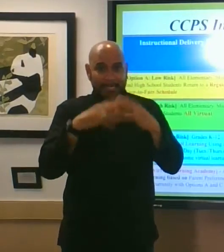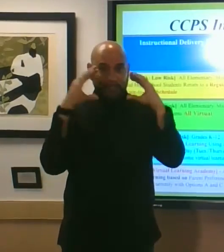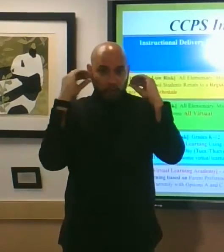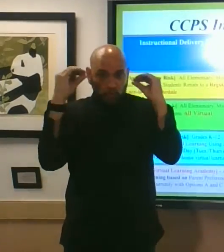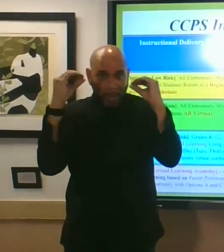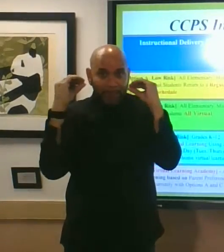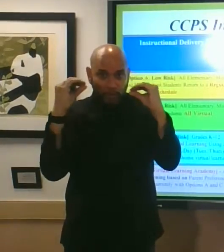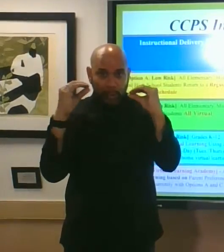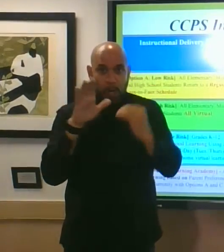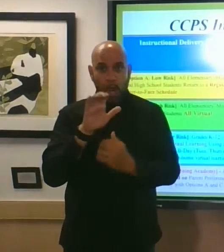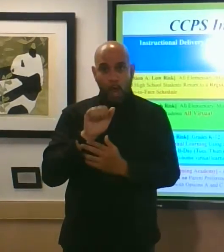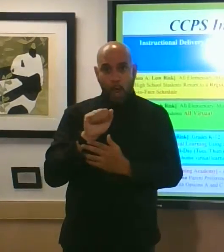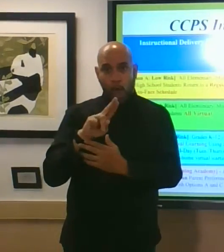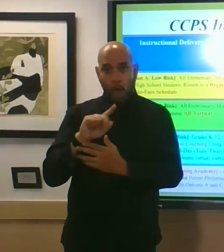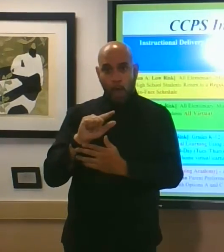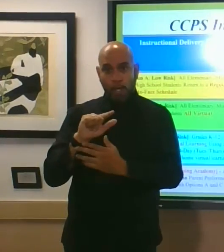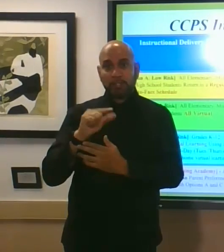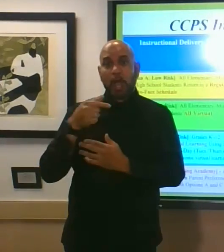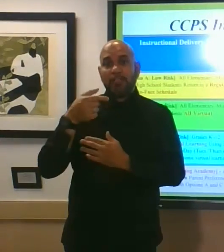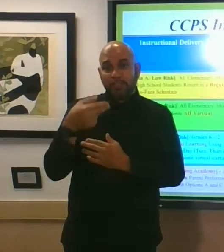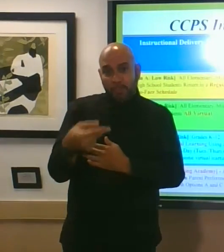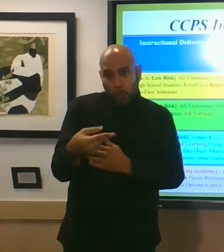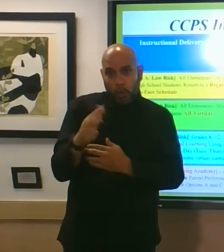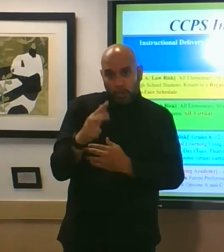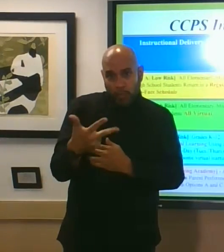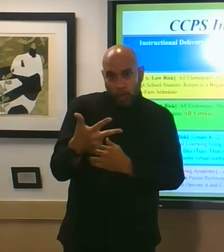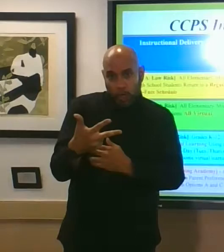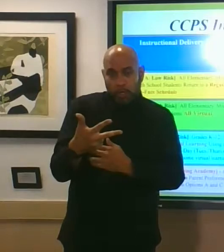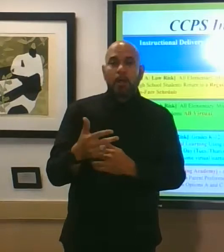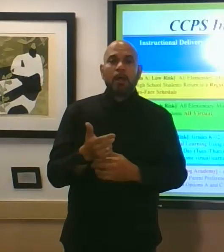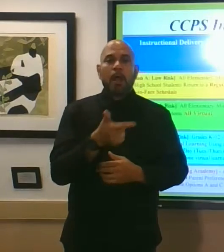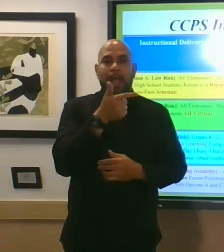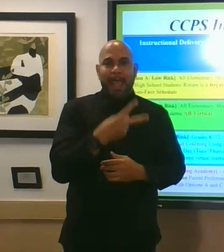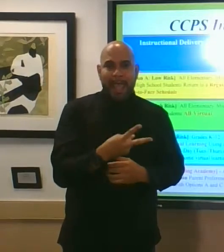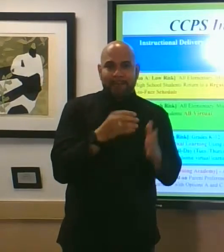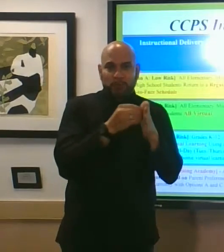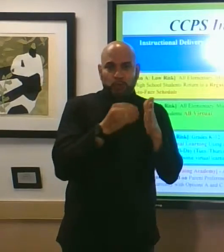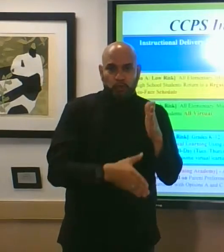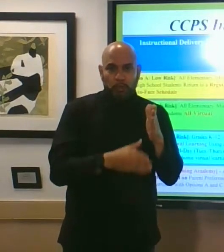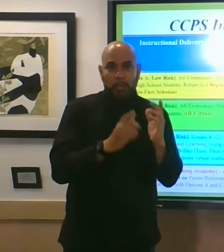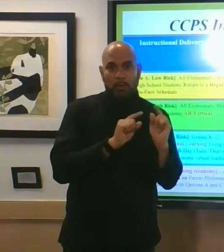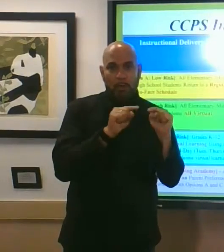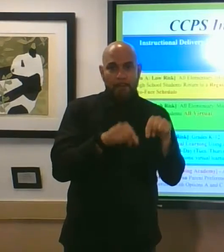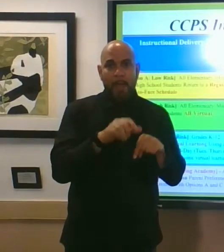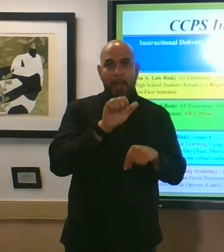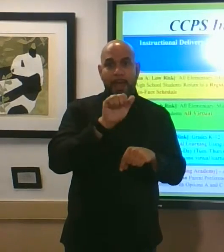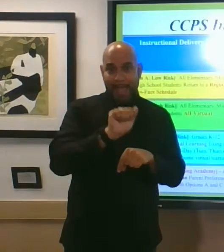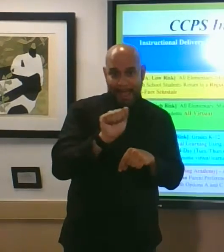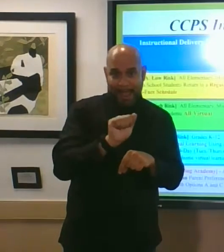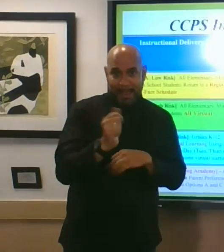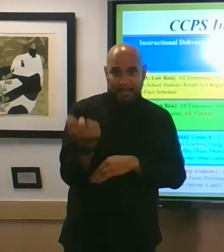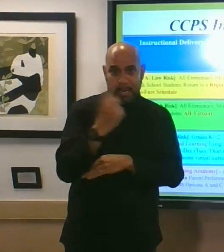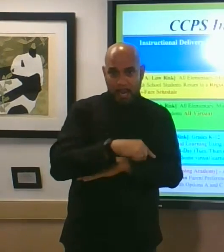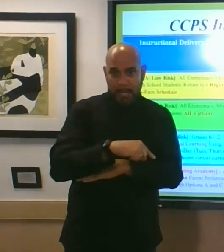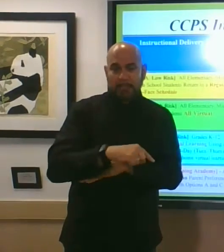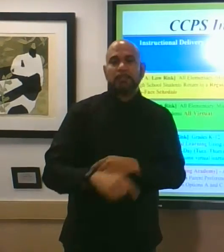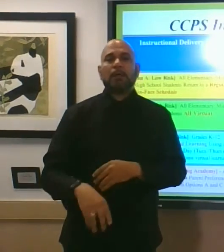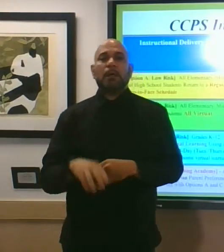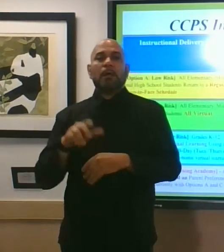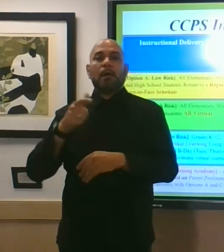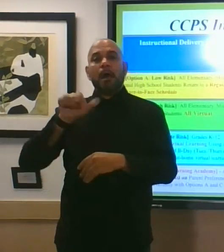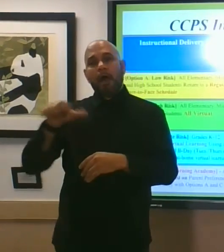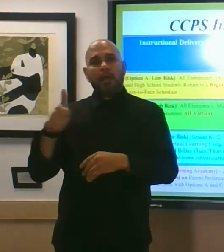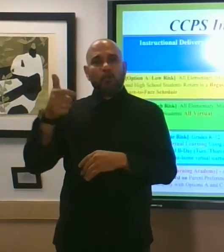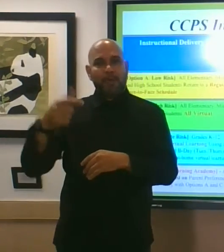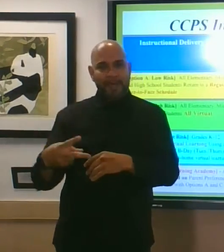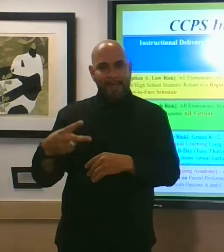where half of our kids are coming on a day monday wednesdays half of them are coming on b day tuesday thursdays and